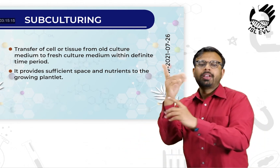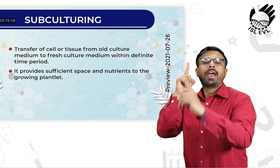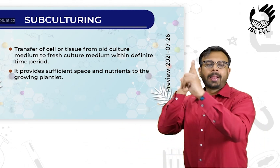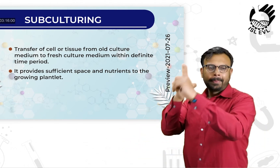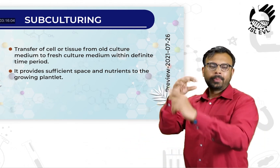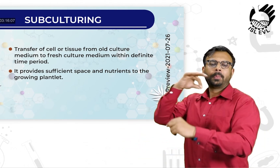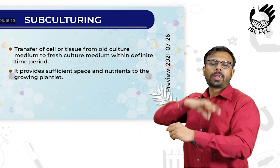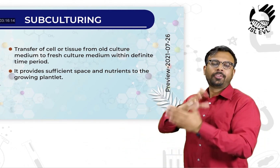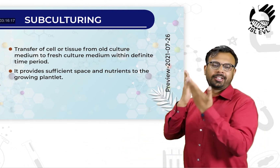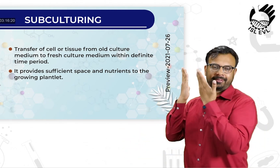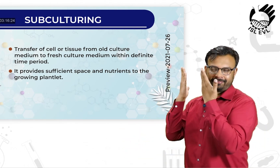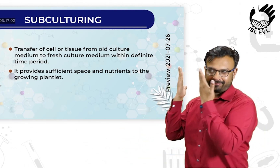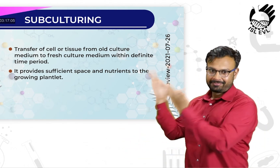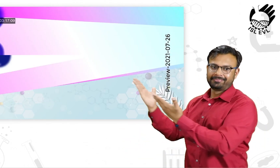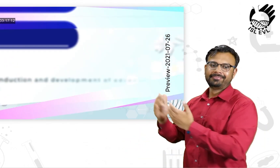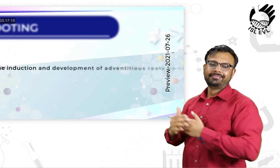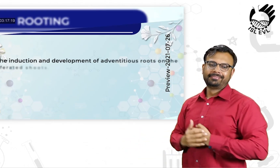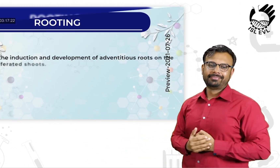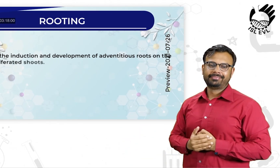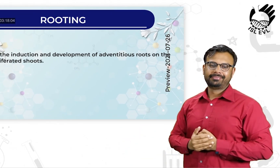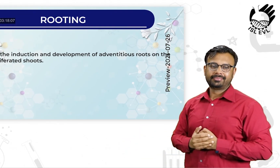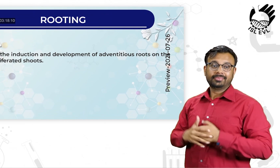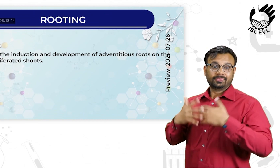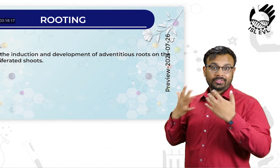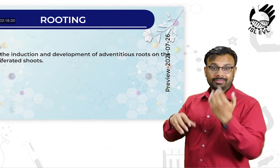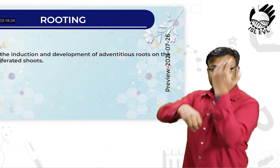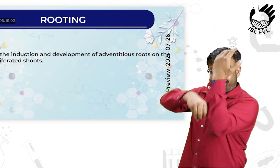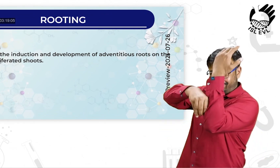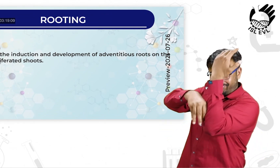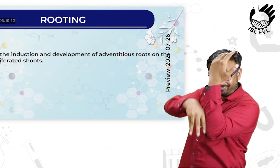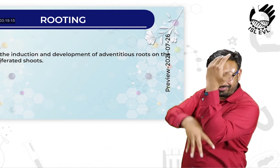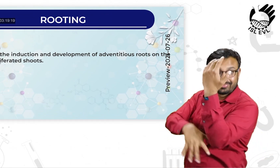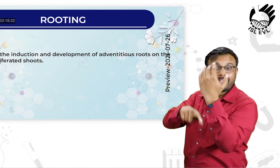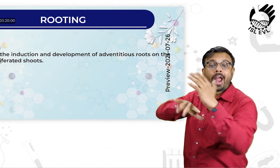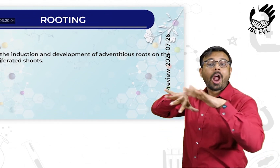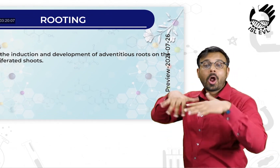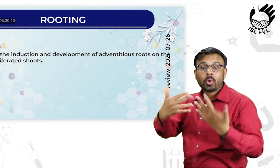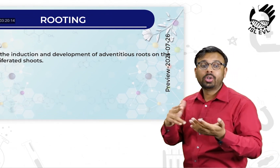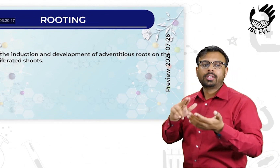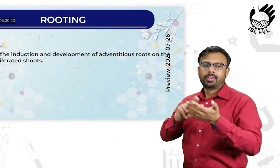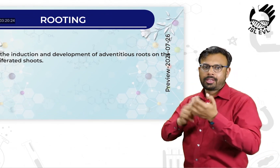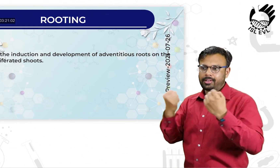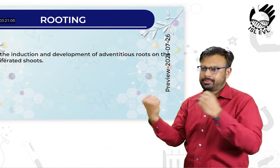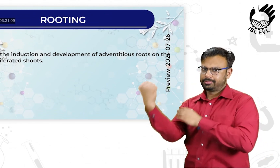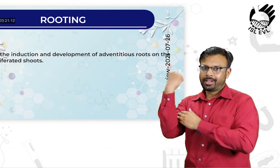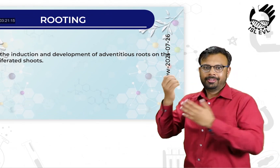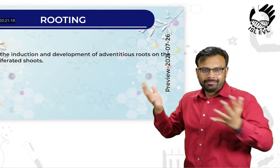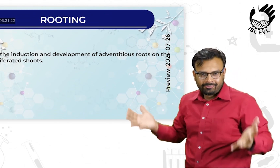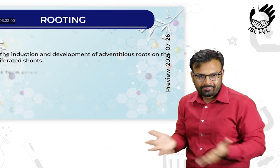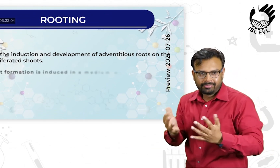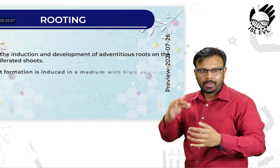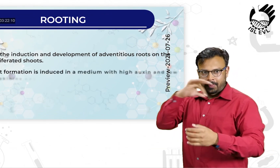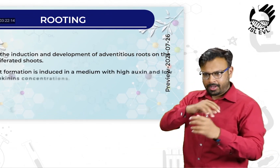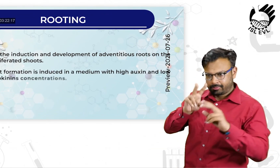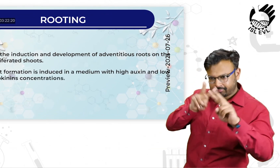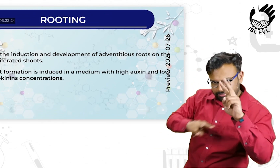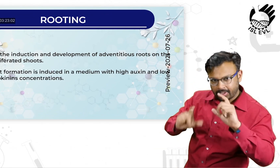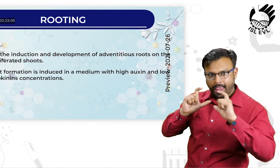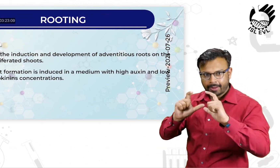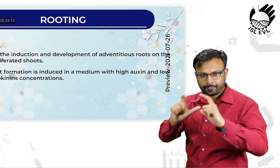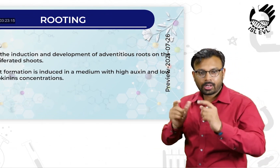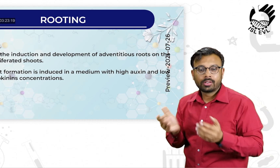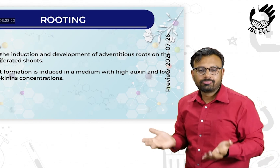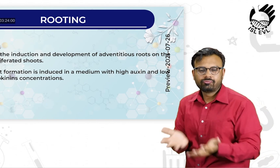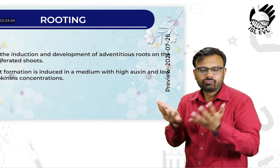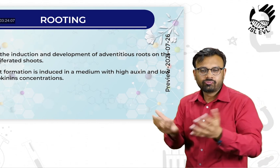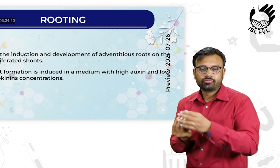provides sufficient space and nutrients to the growing plantlet. Rooting, it is the induction and development of adventitious